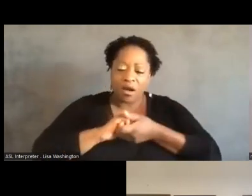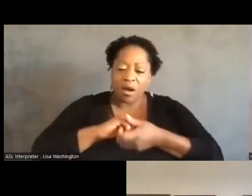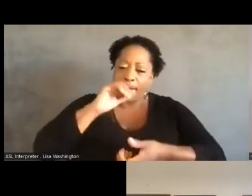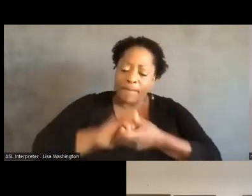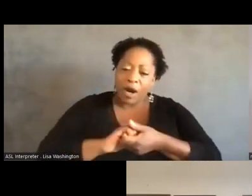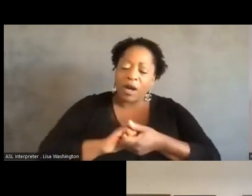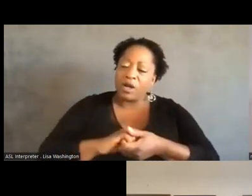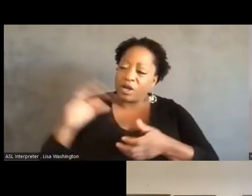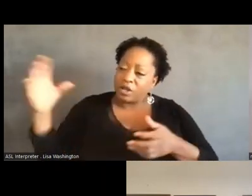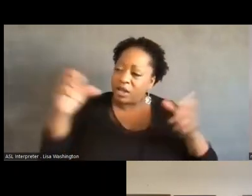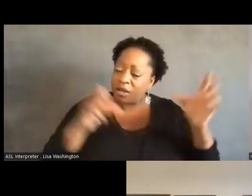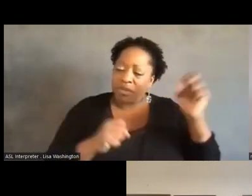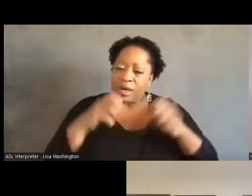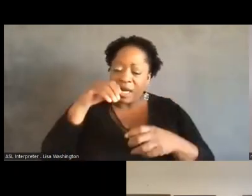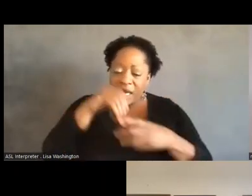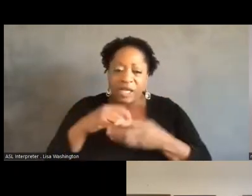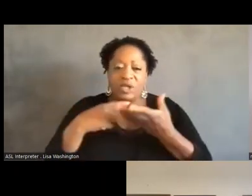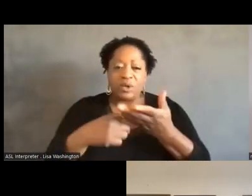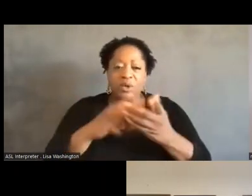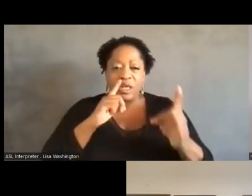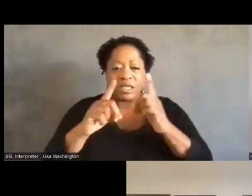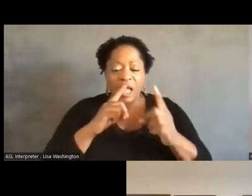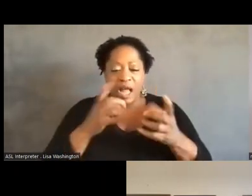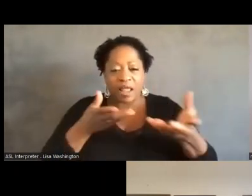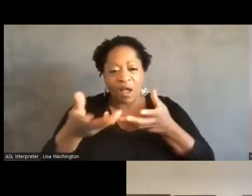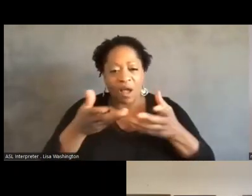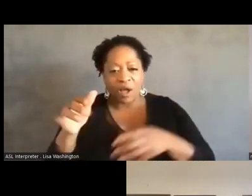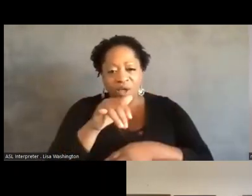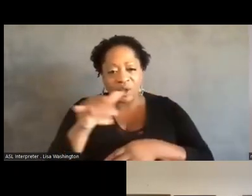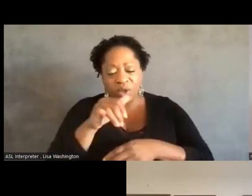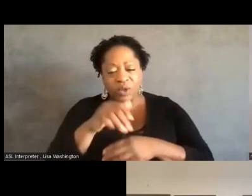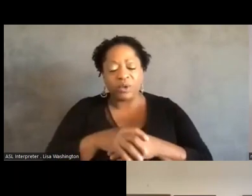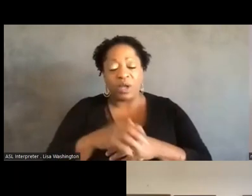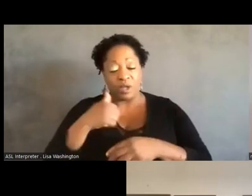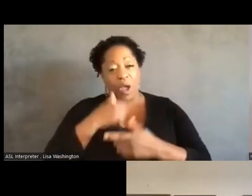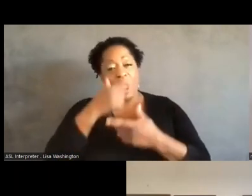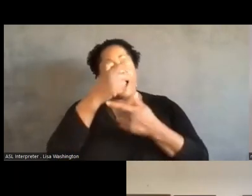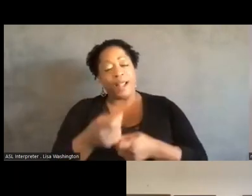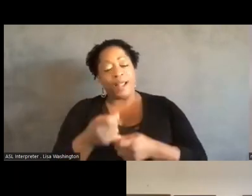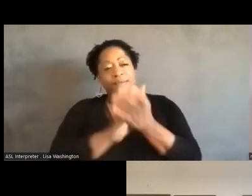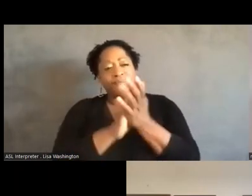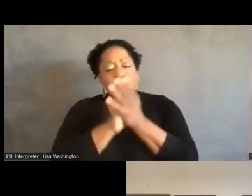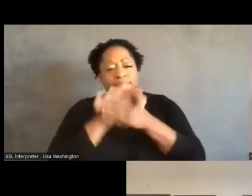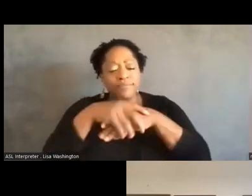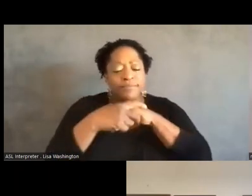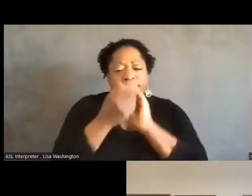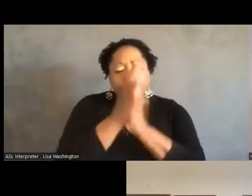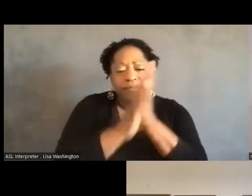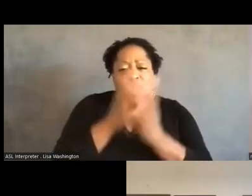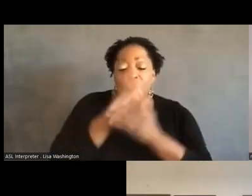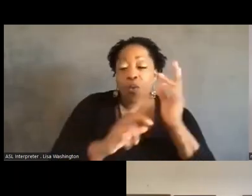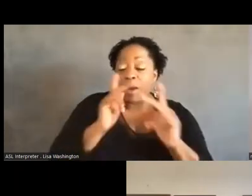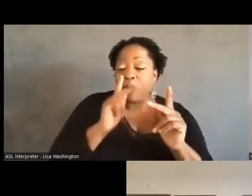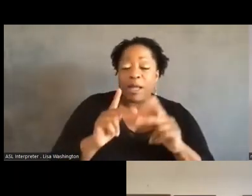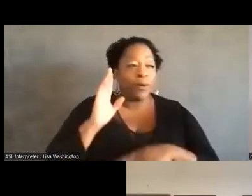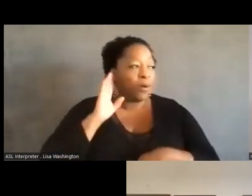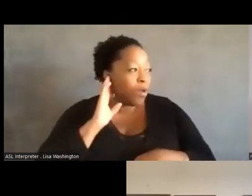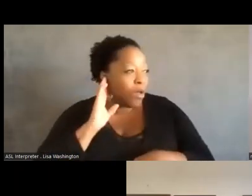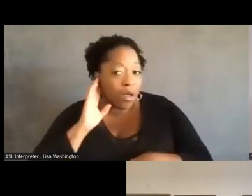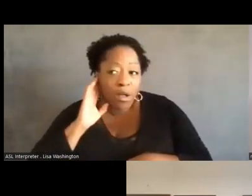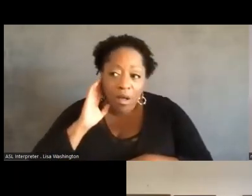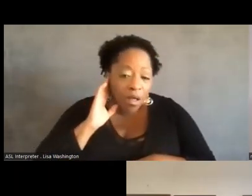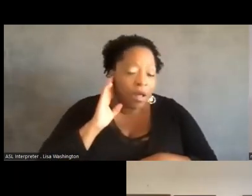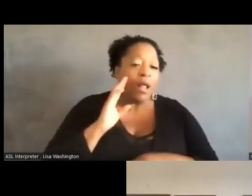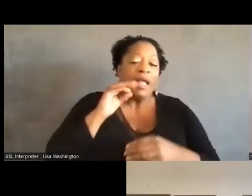bring them into the campaigns. So I'm also, you know, interested in, uh, what other folks have to say about in